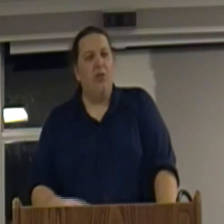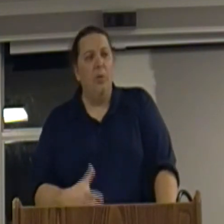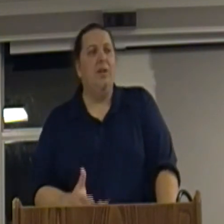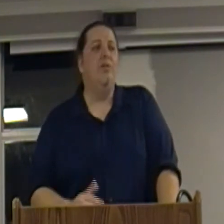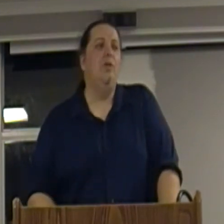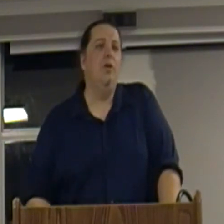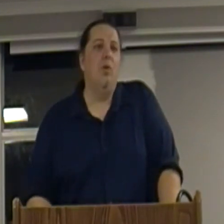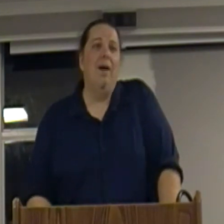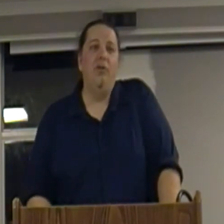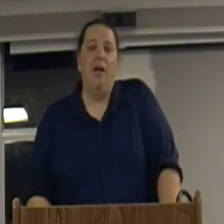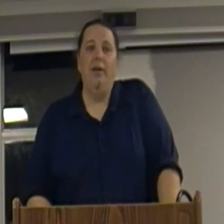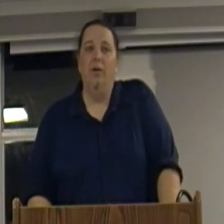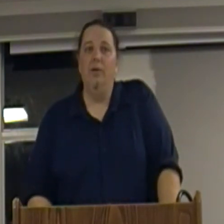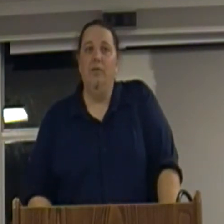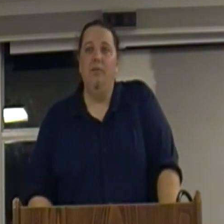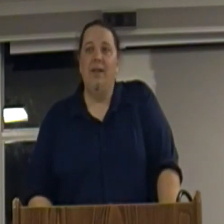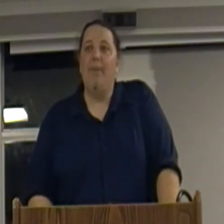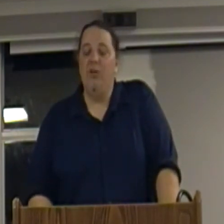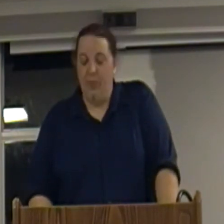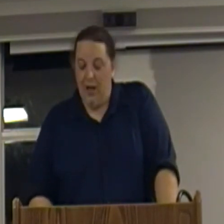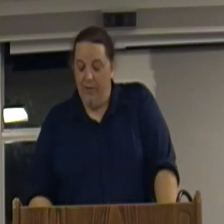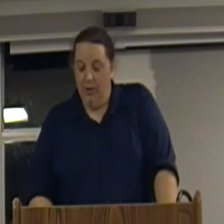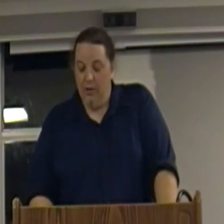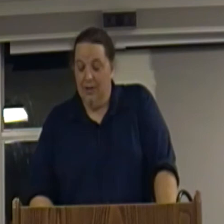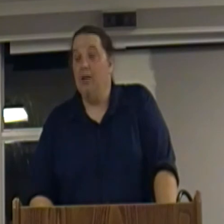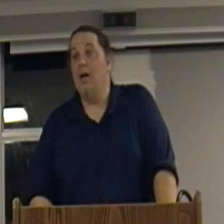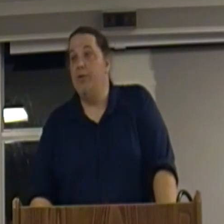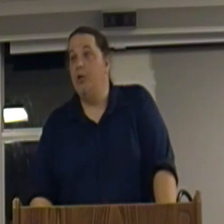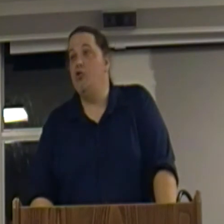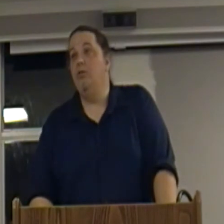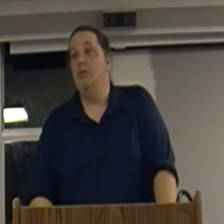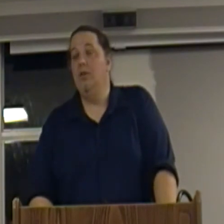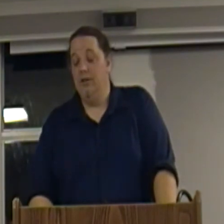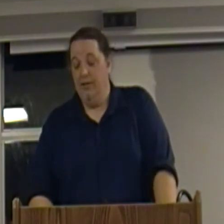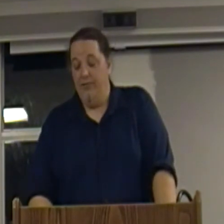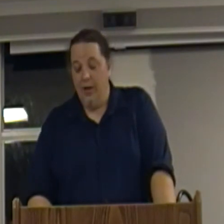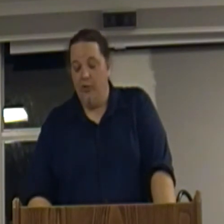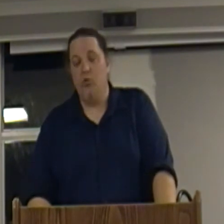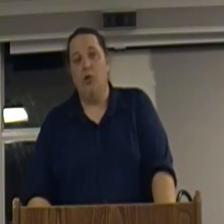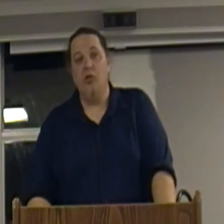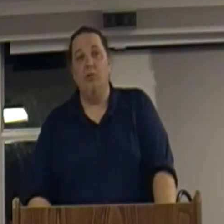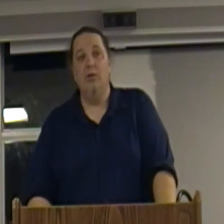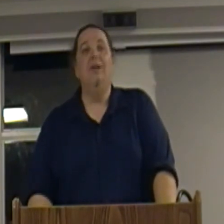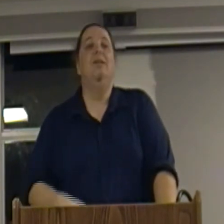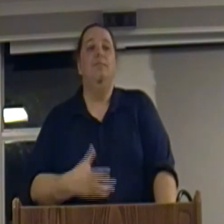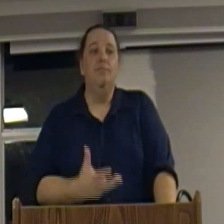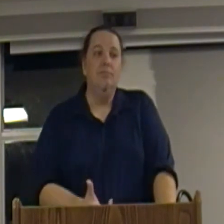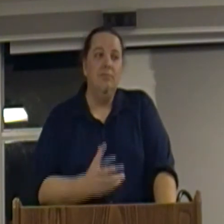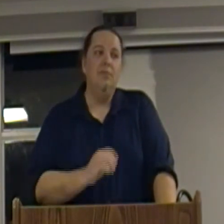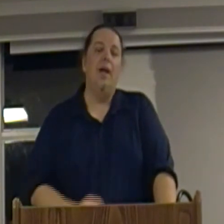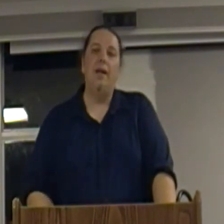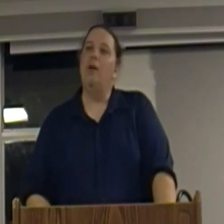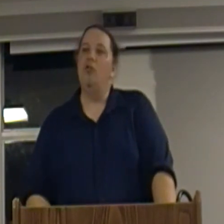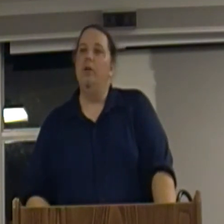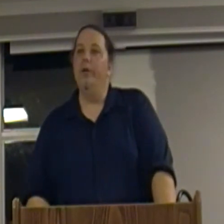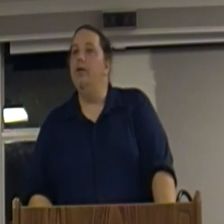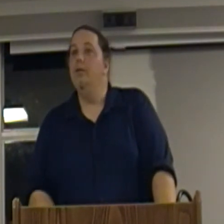So we can see what drives capitalist behavior, competition, fear of destruction and actually greed.